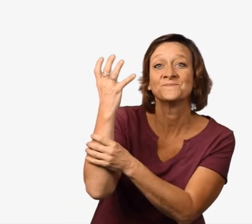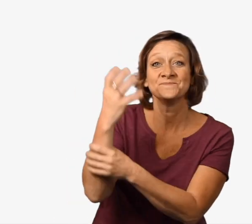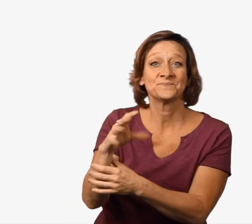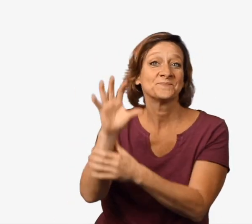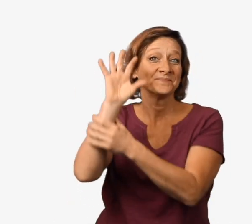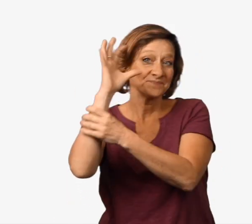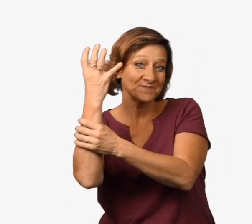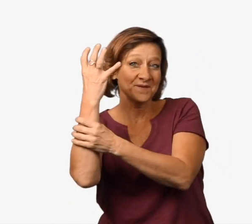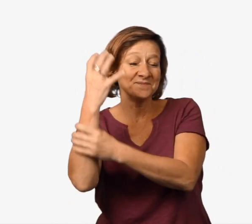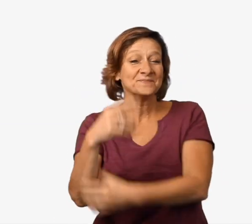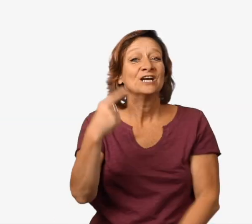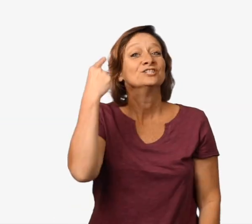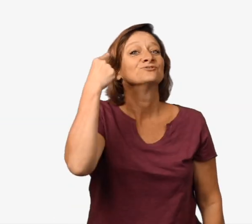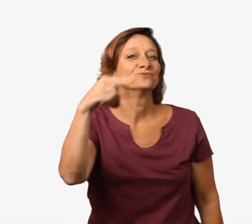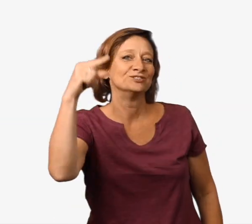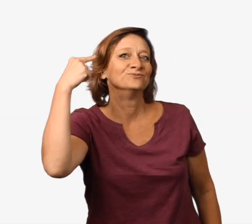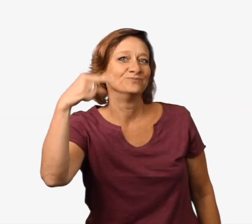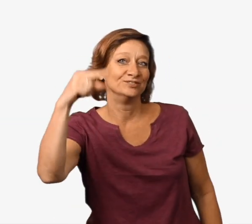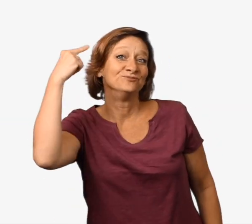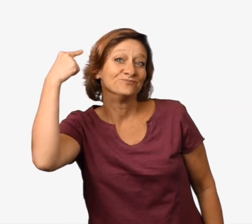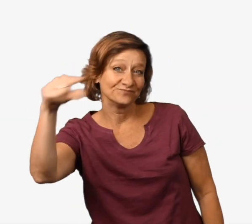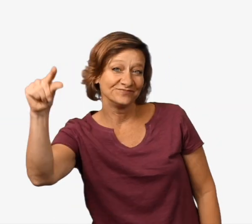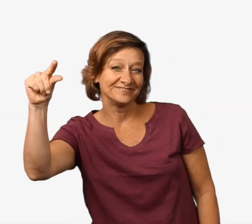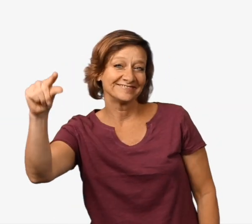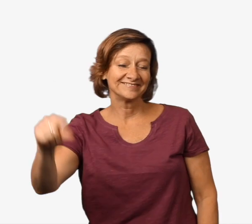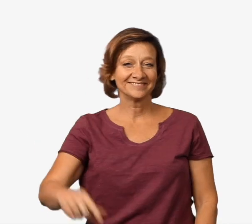Broccoli, broccoli Green, green, green